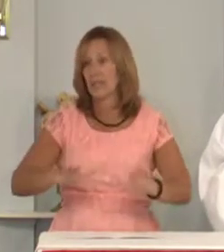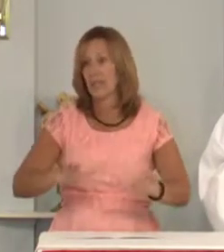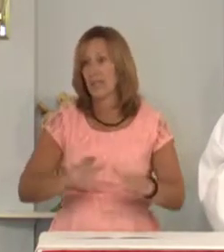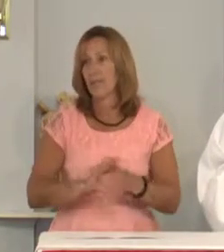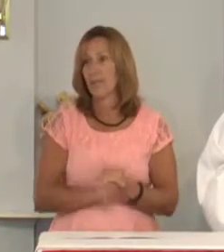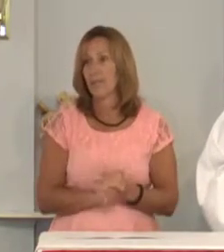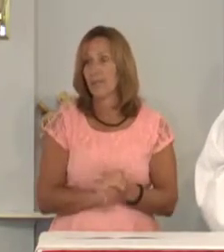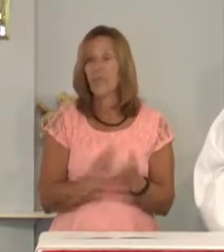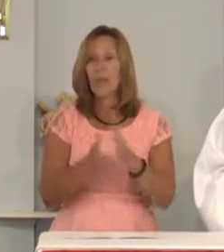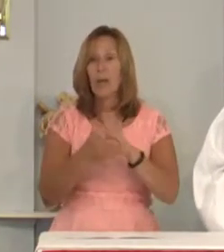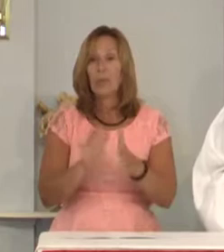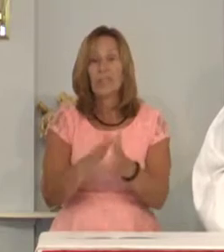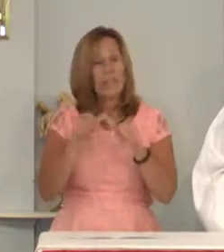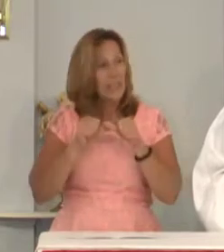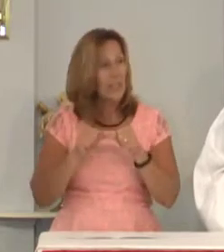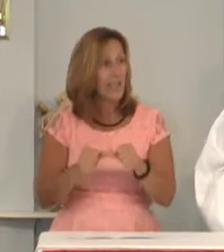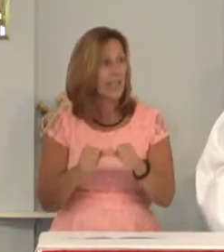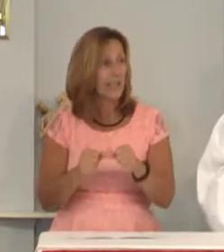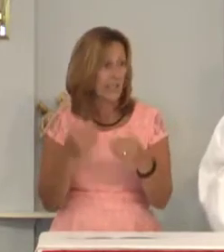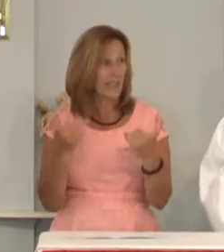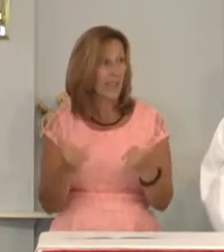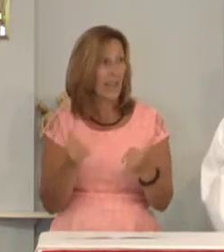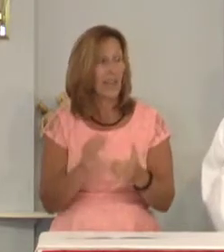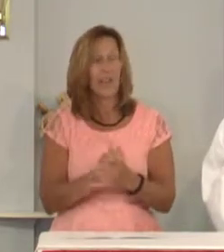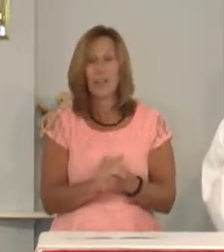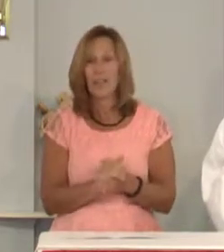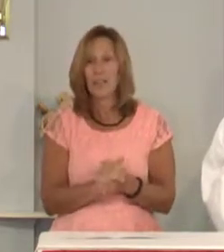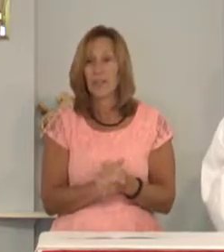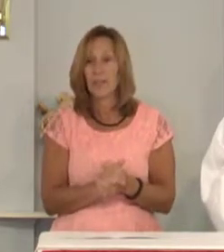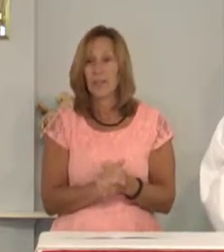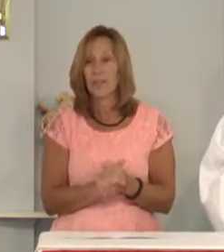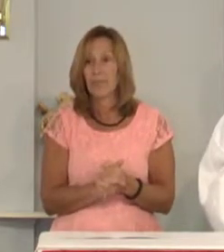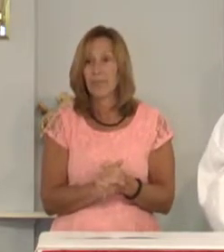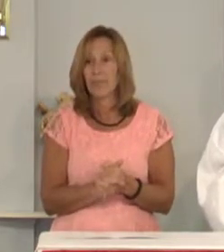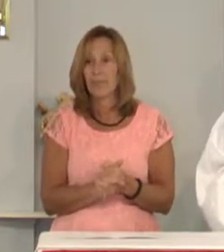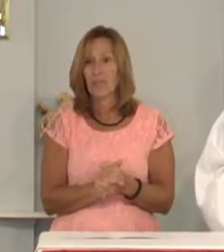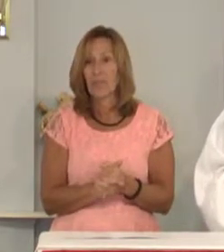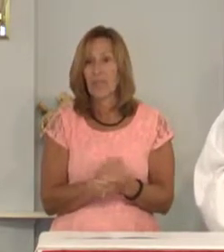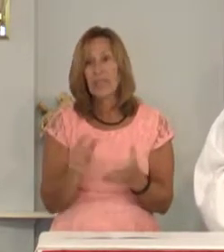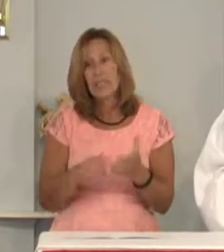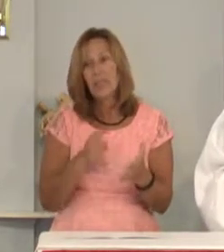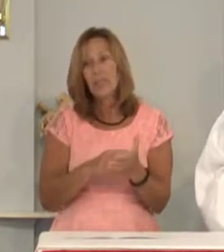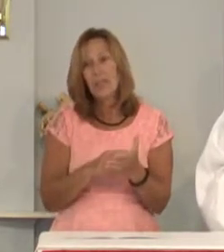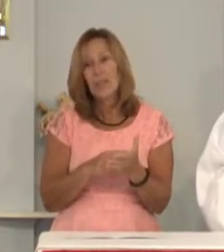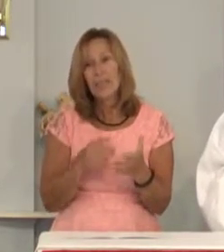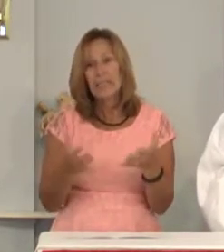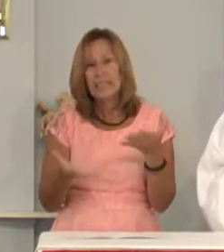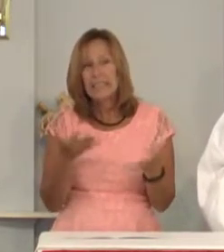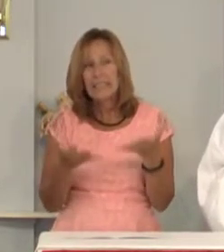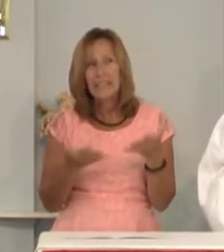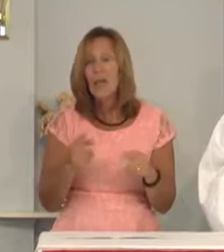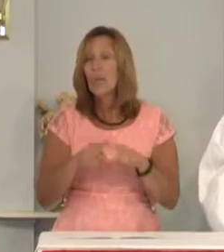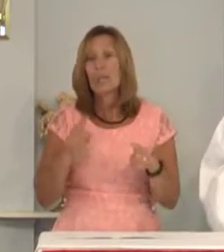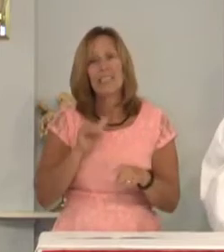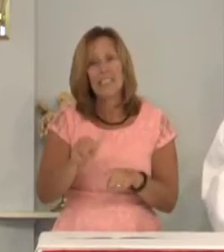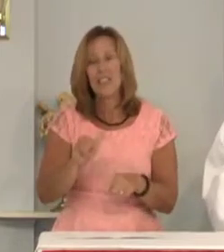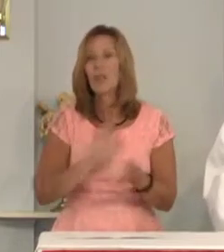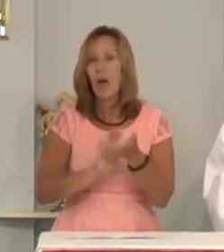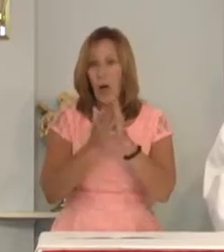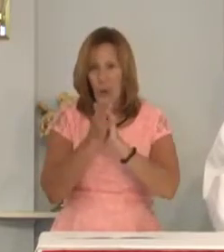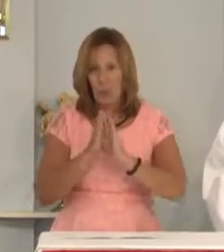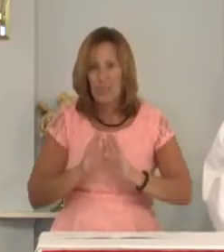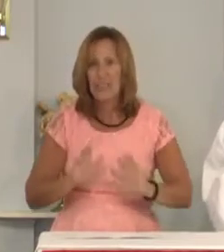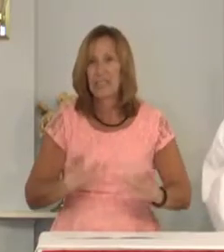a peace that lasts today. Shaky at times yes but a peace